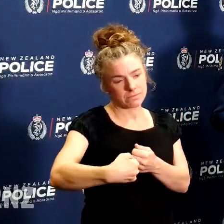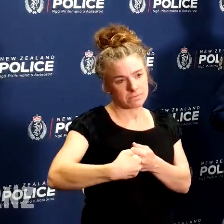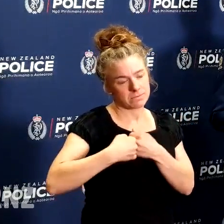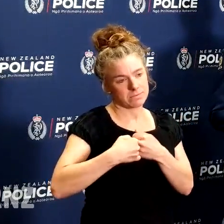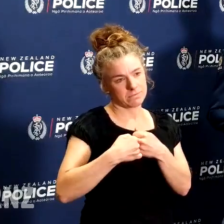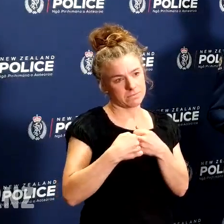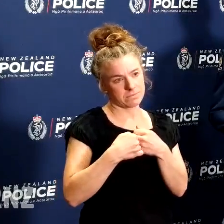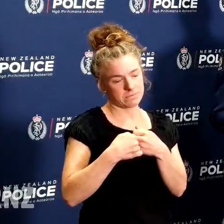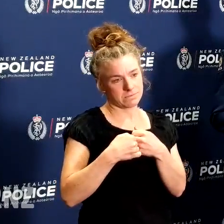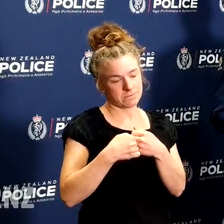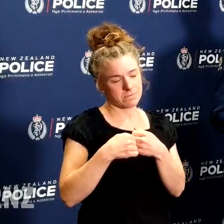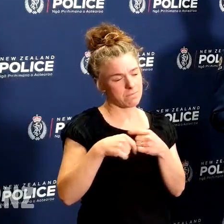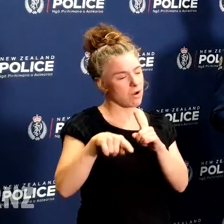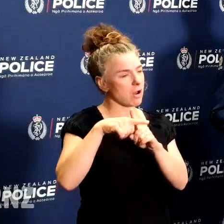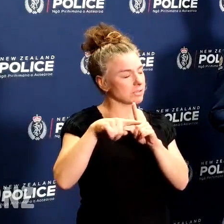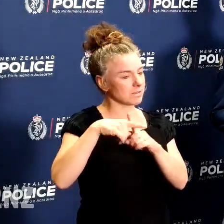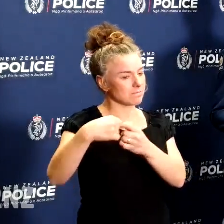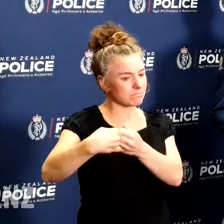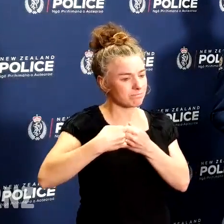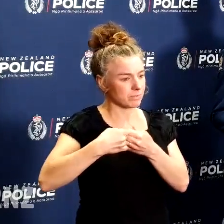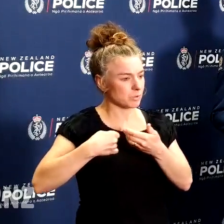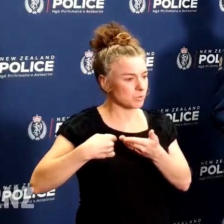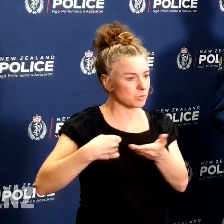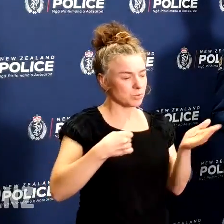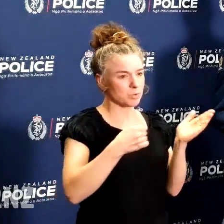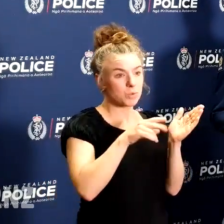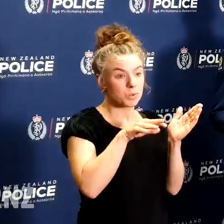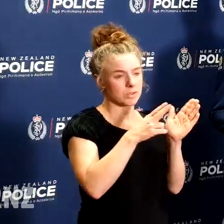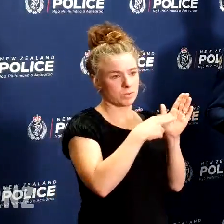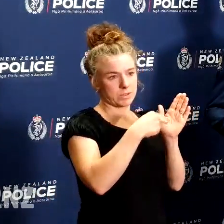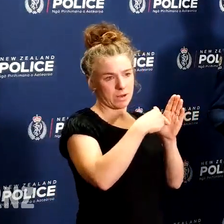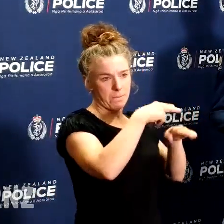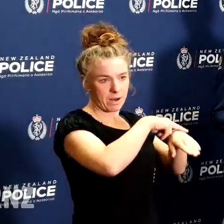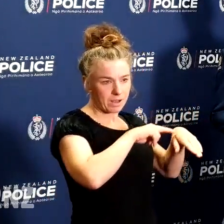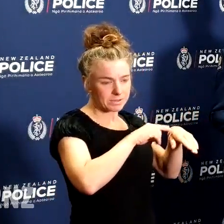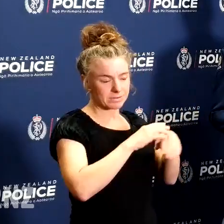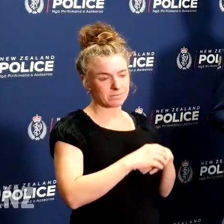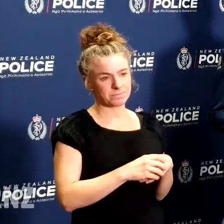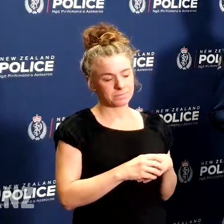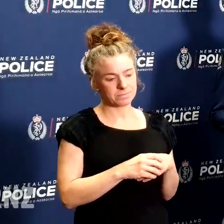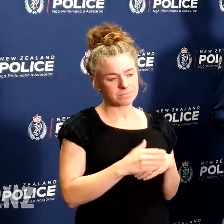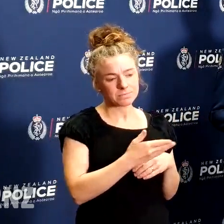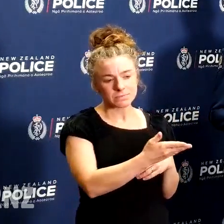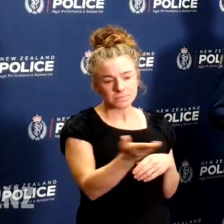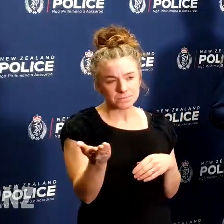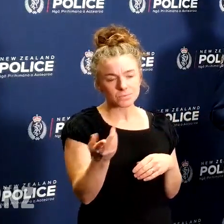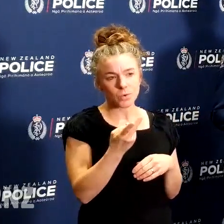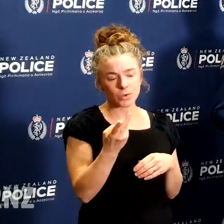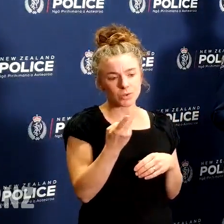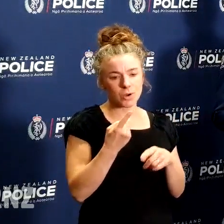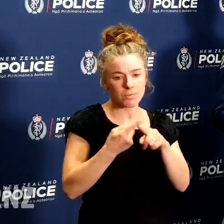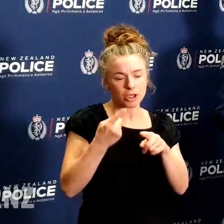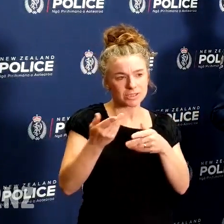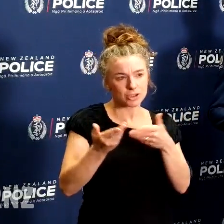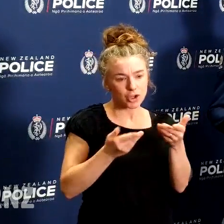support to members of the New Zealand Police and our emergency